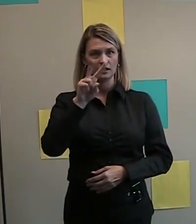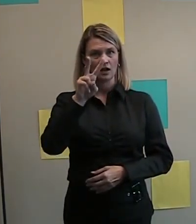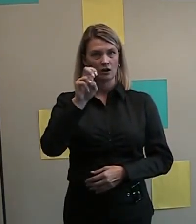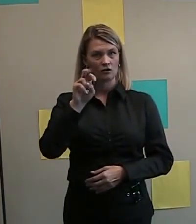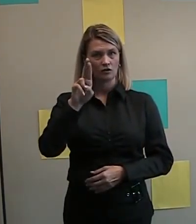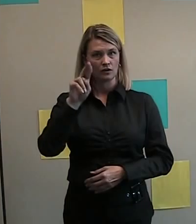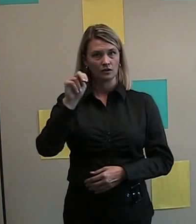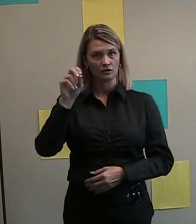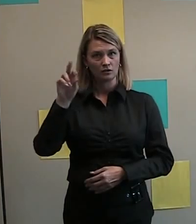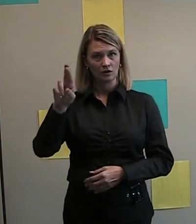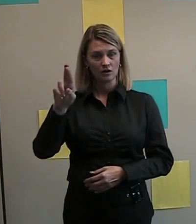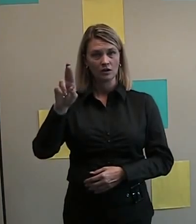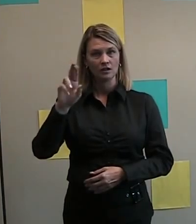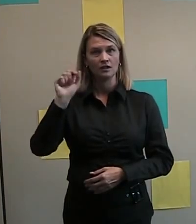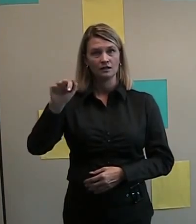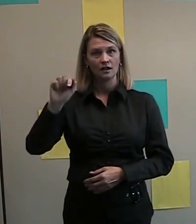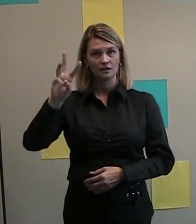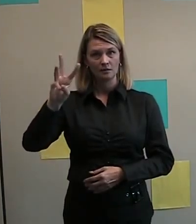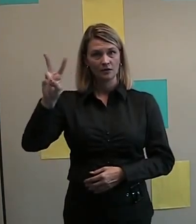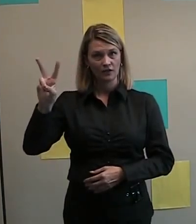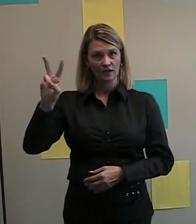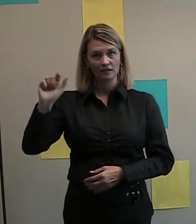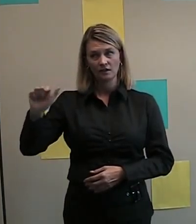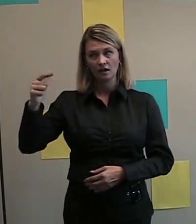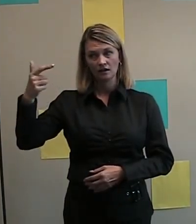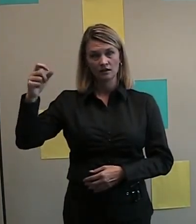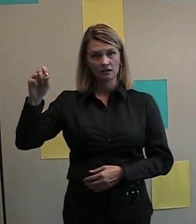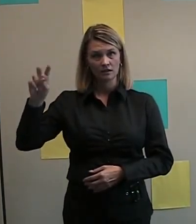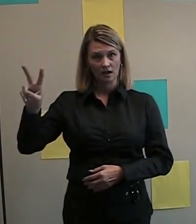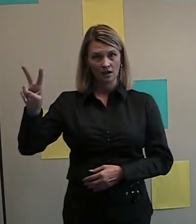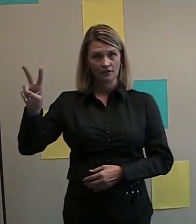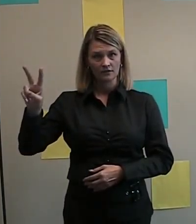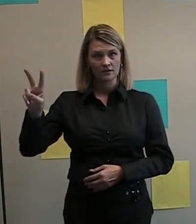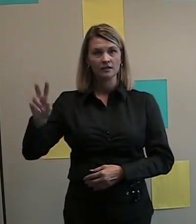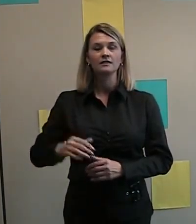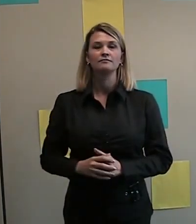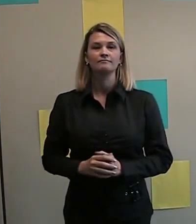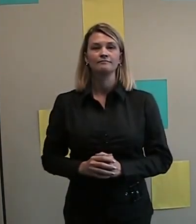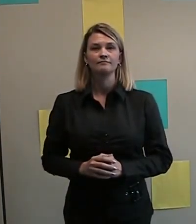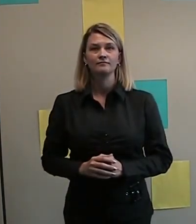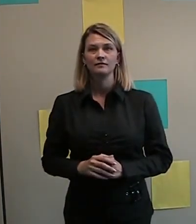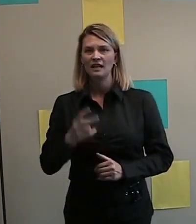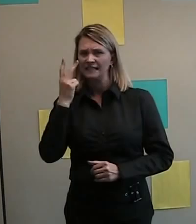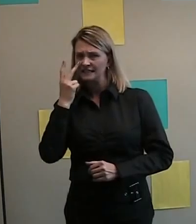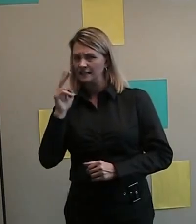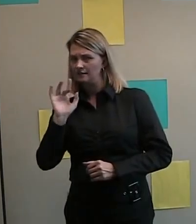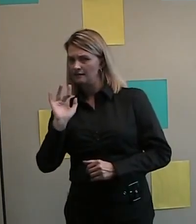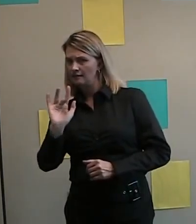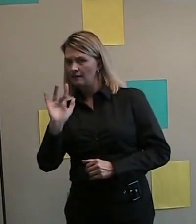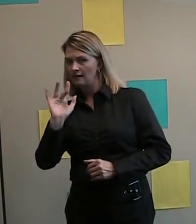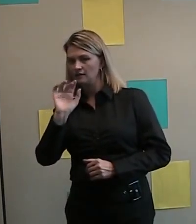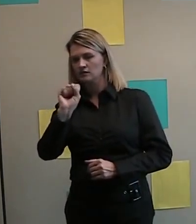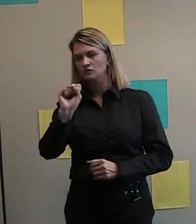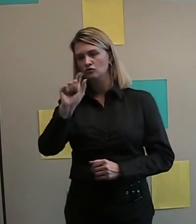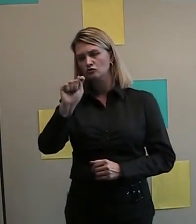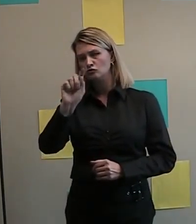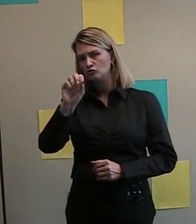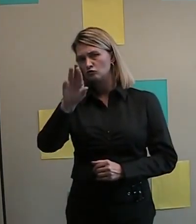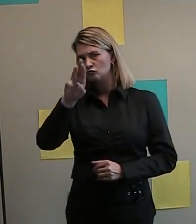.wv.gov and click Storm Updates. Then